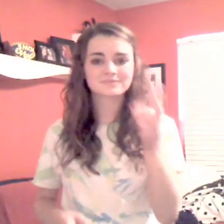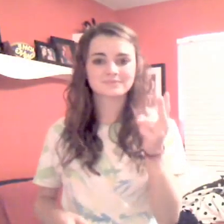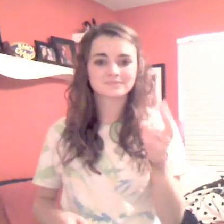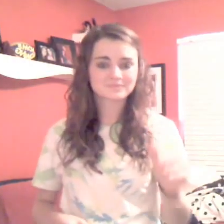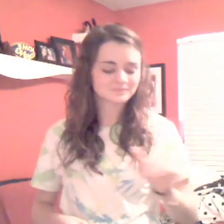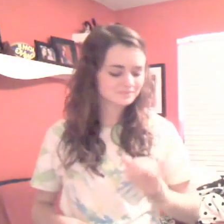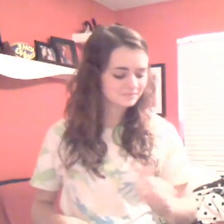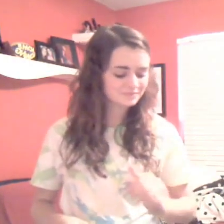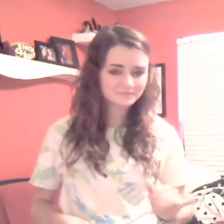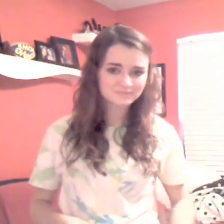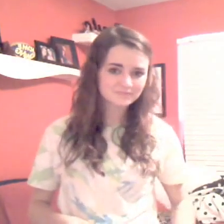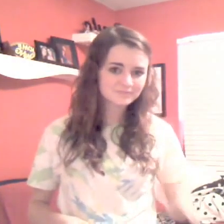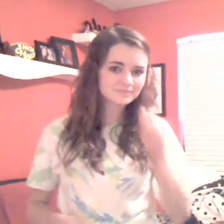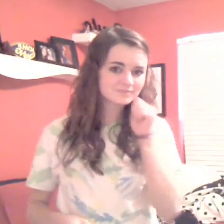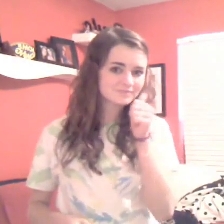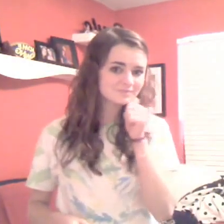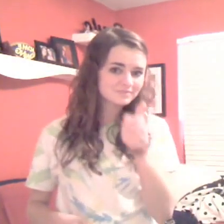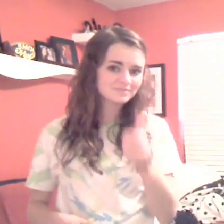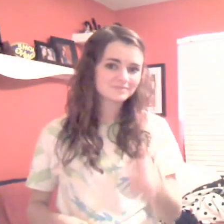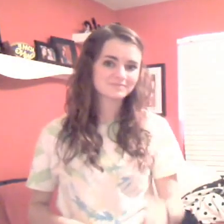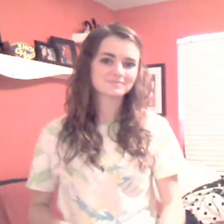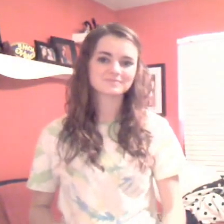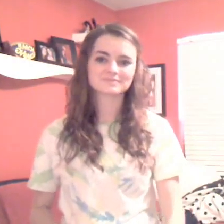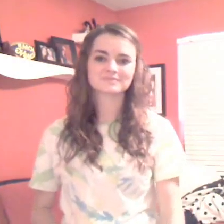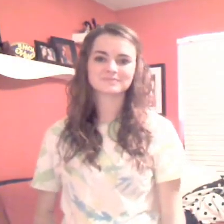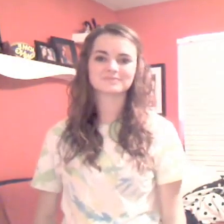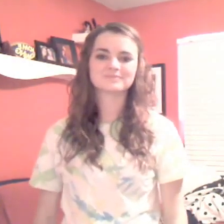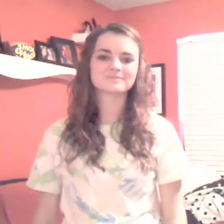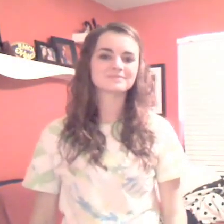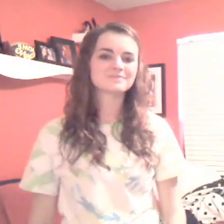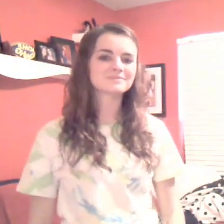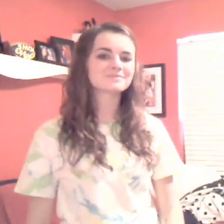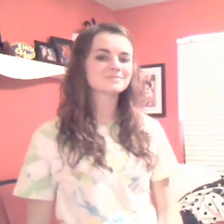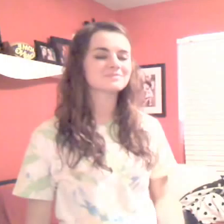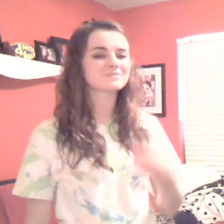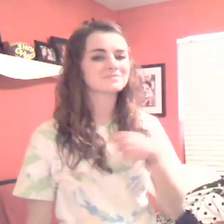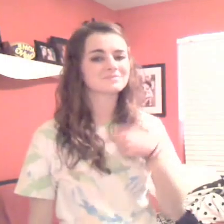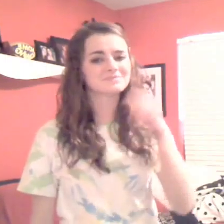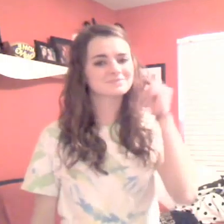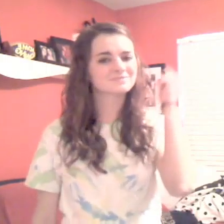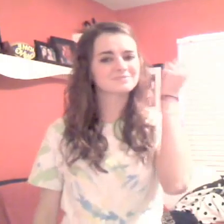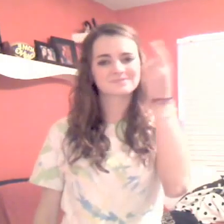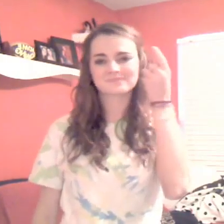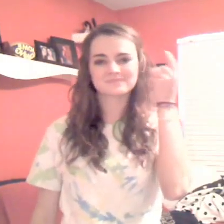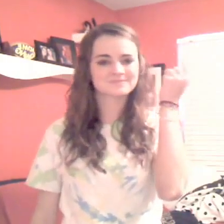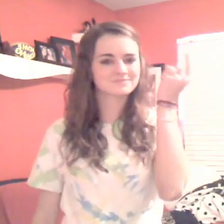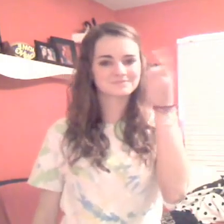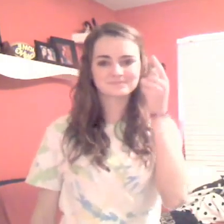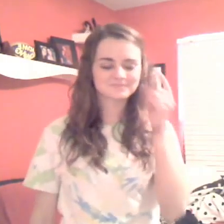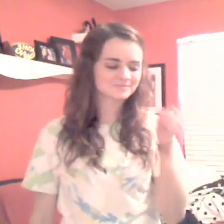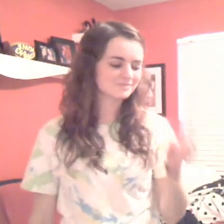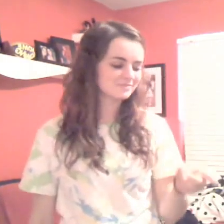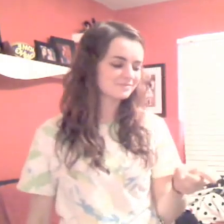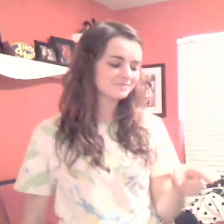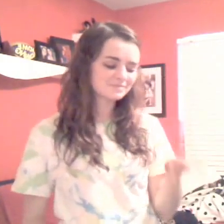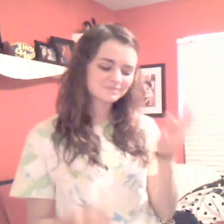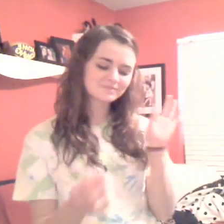see through the eyes of a little girl That there could never be more of you For